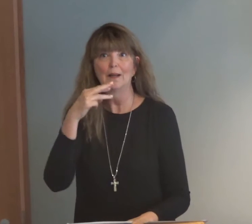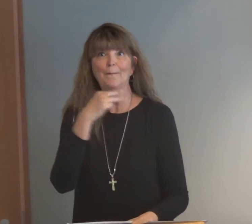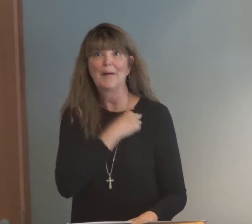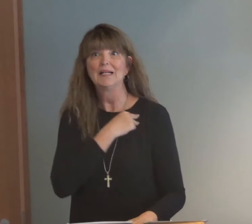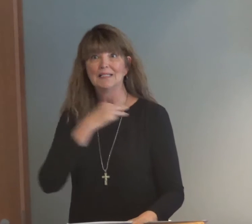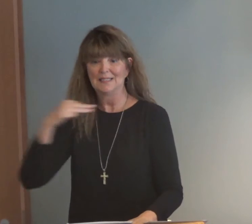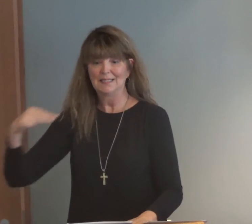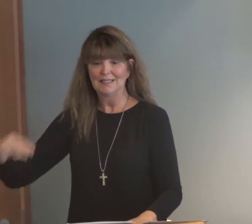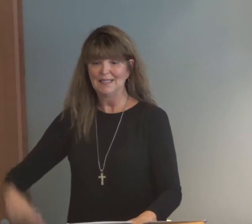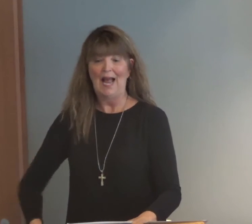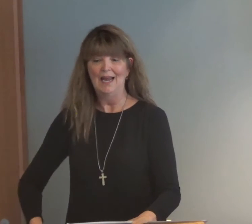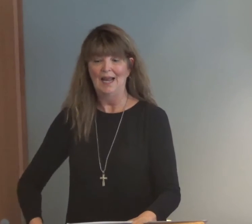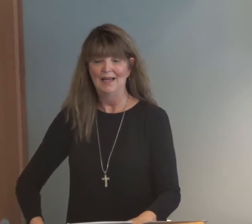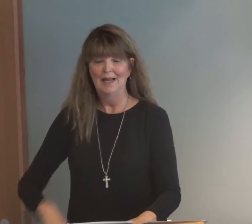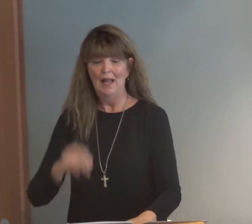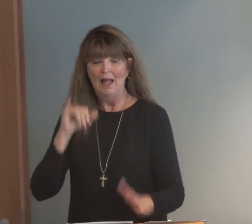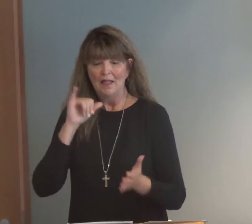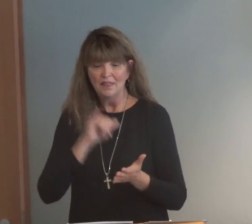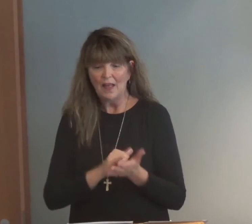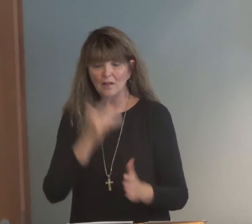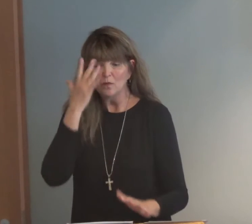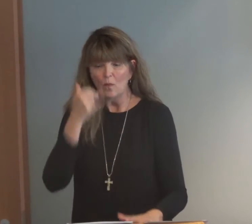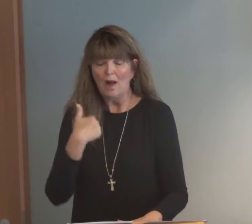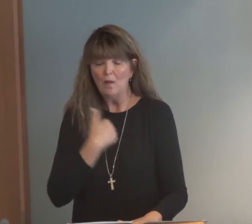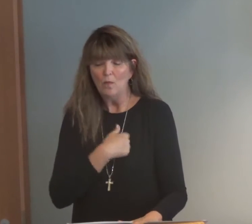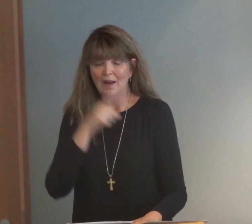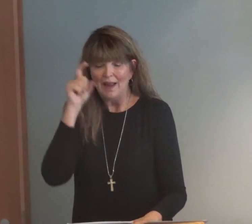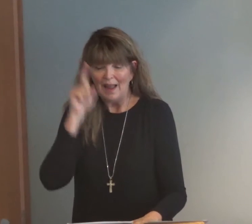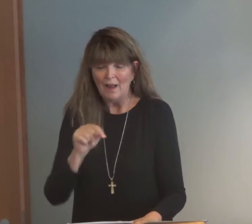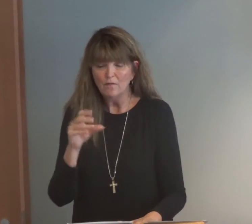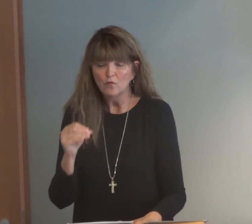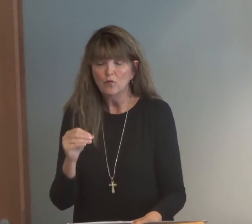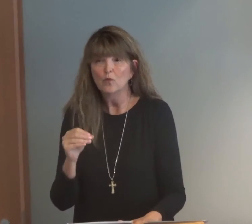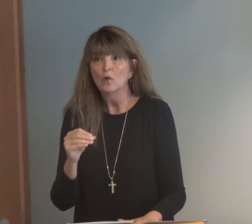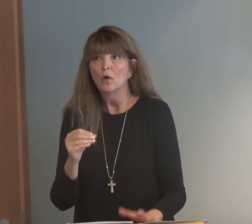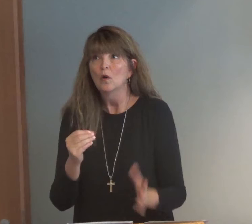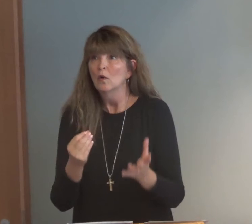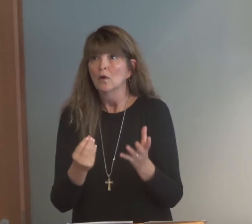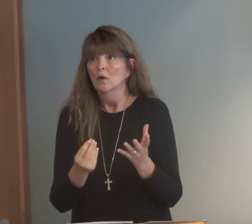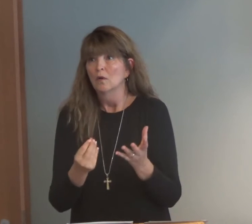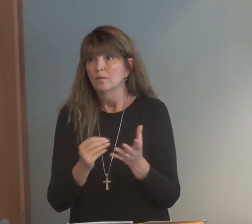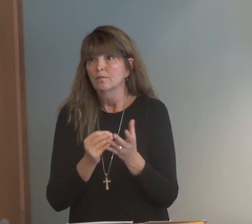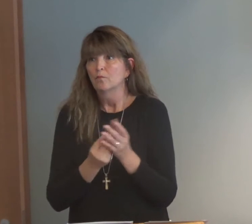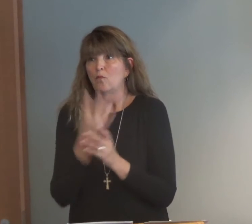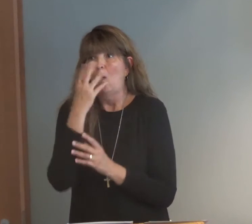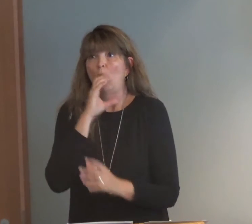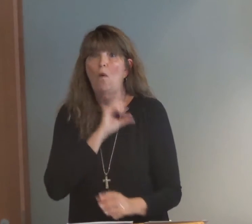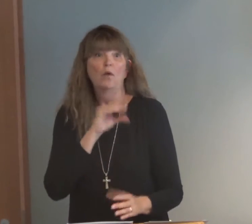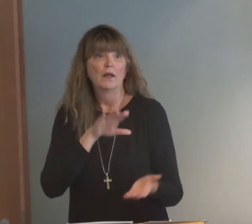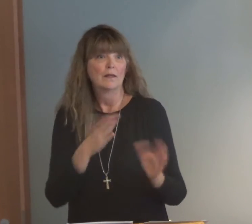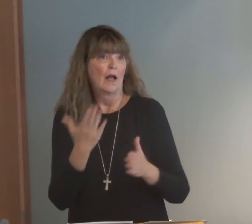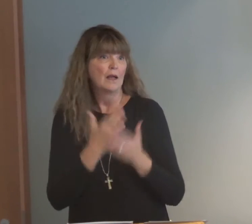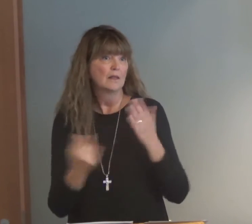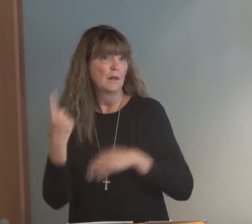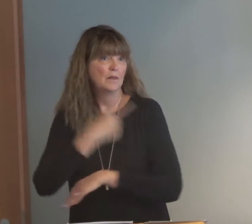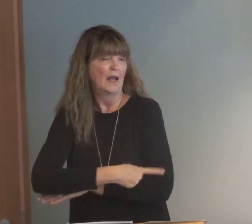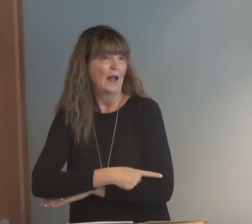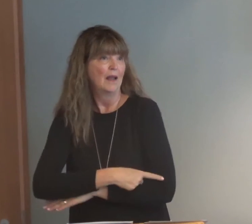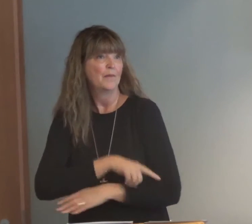old nature, and that's why we need a Messiah. That's why we have to grow old and die